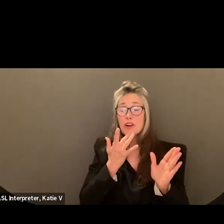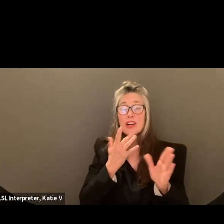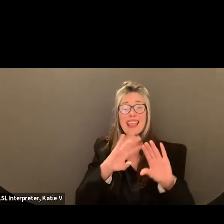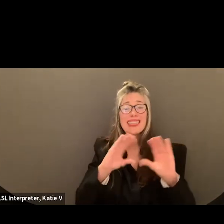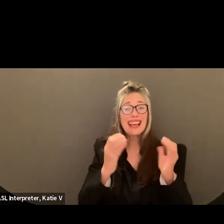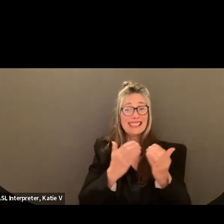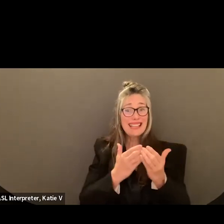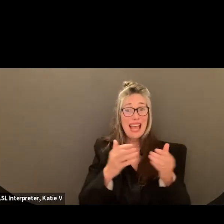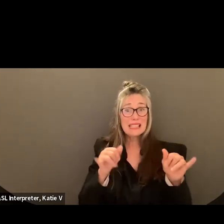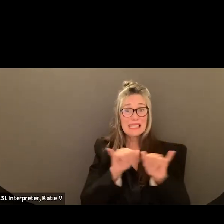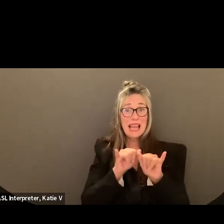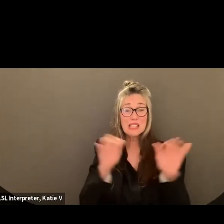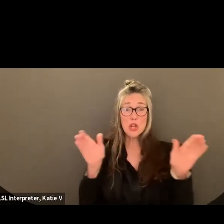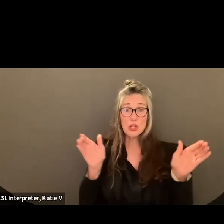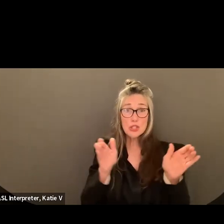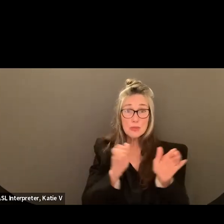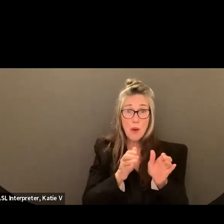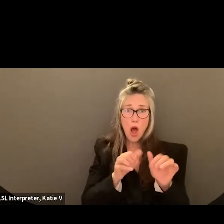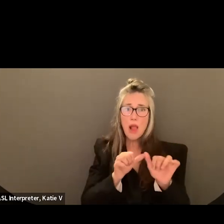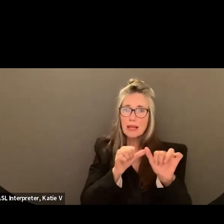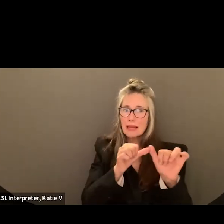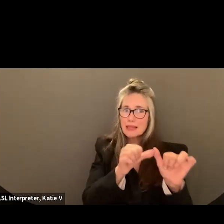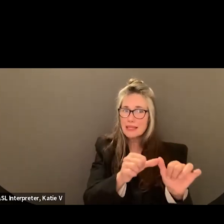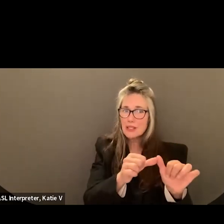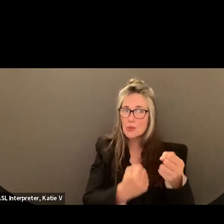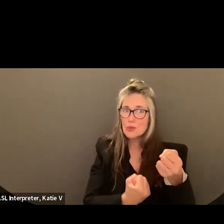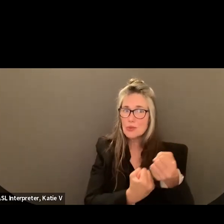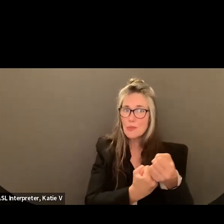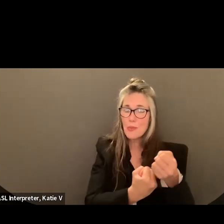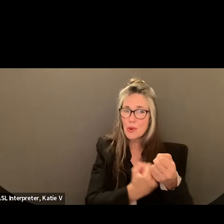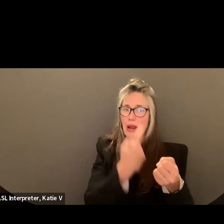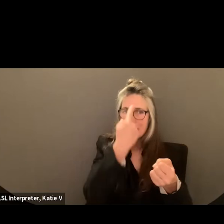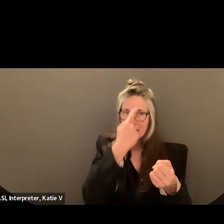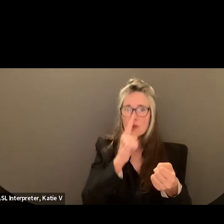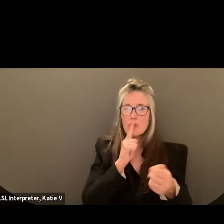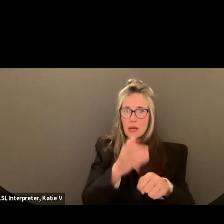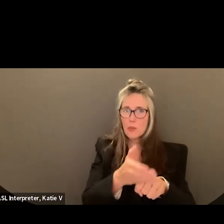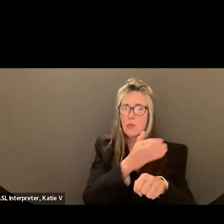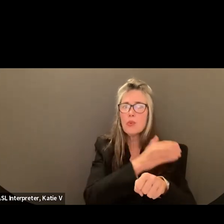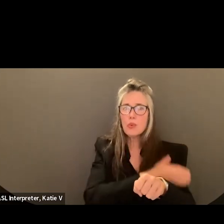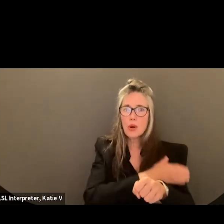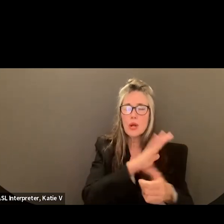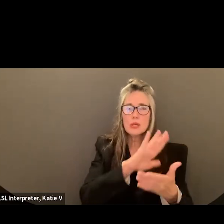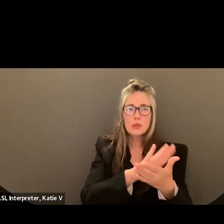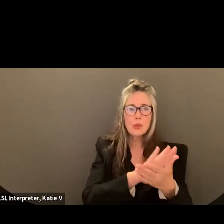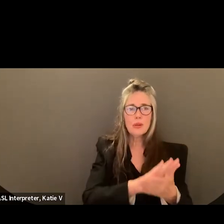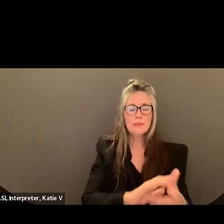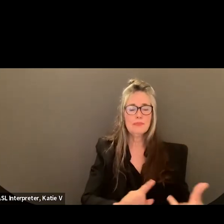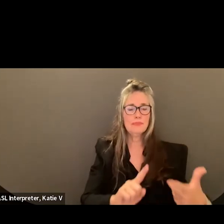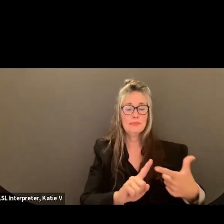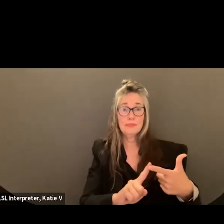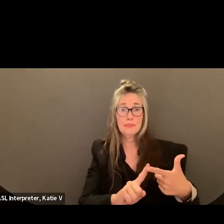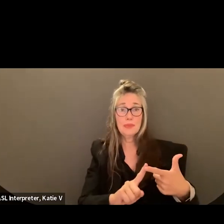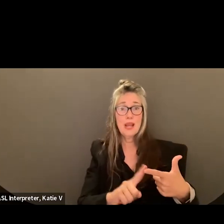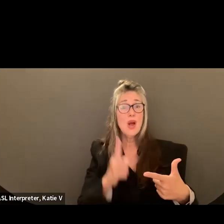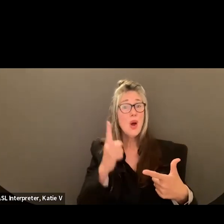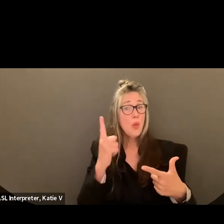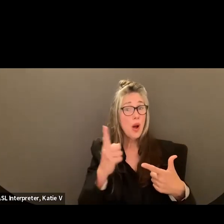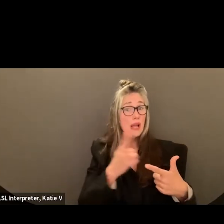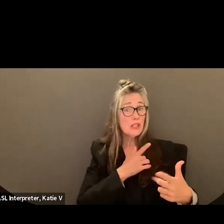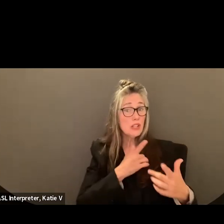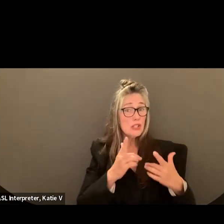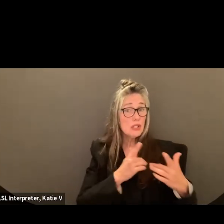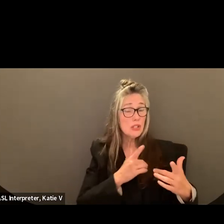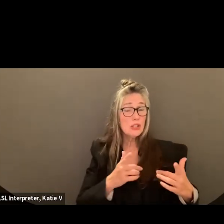continue, that they're making such a huge difference in our schools. One concern about the need for more special education